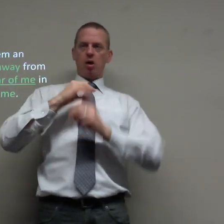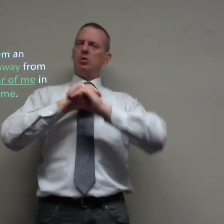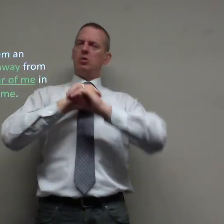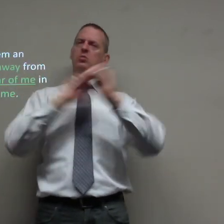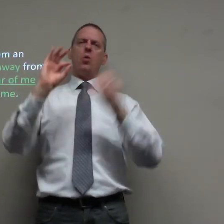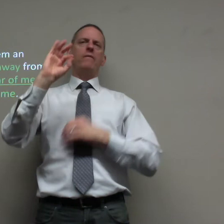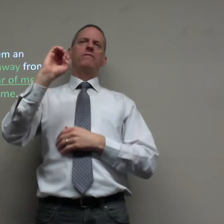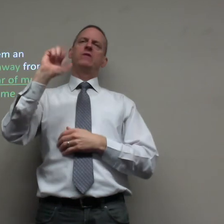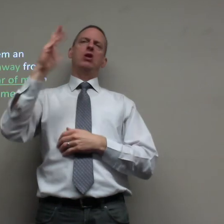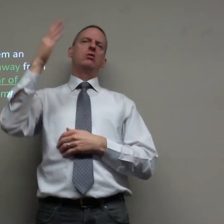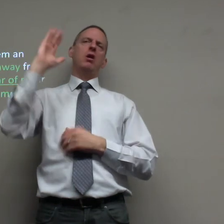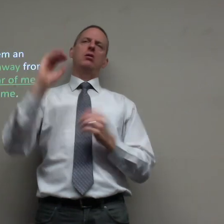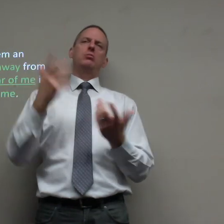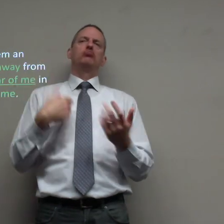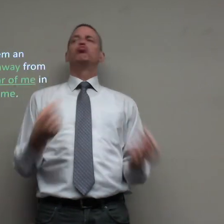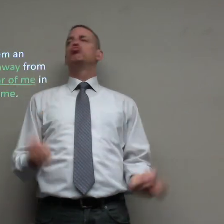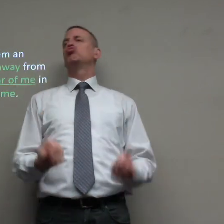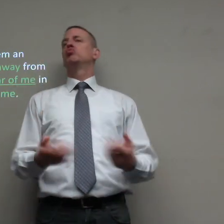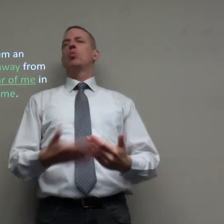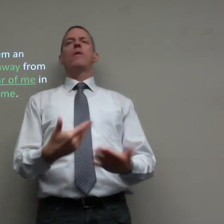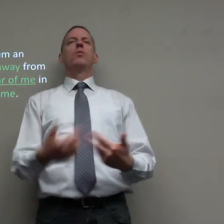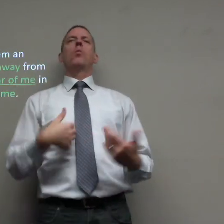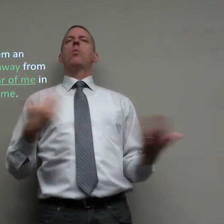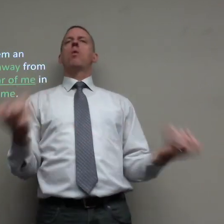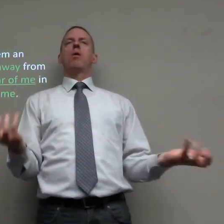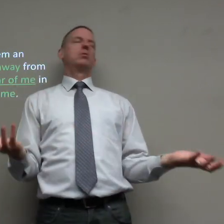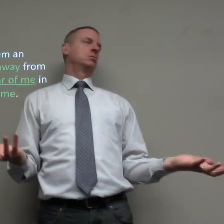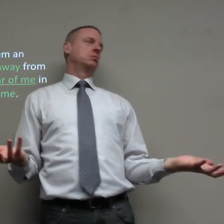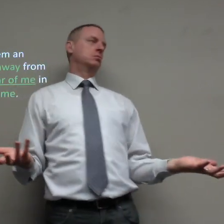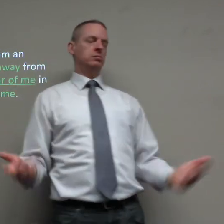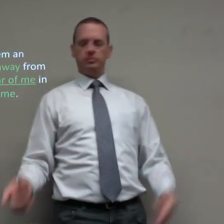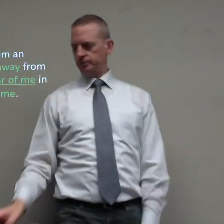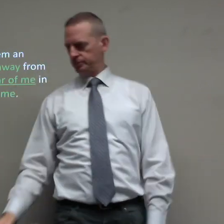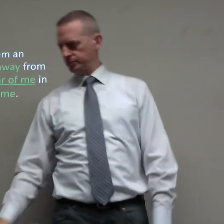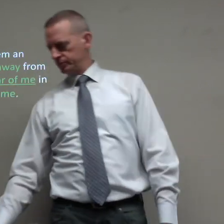But sin causes to have no fear. We sin and do whatever we want.